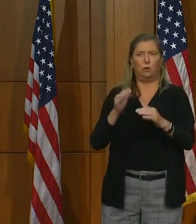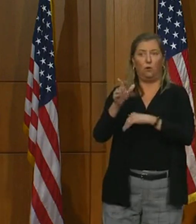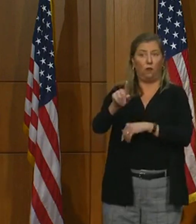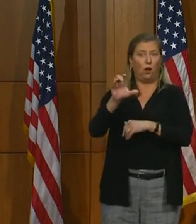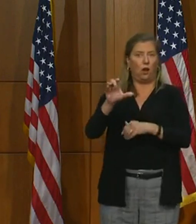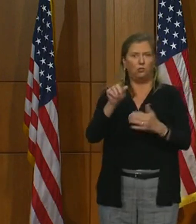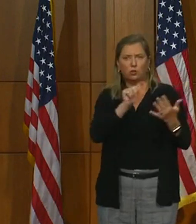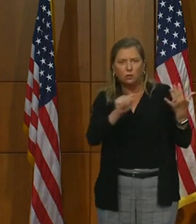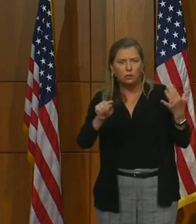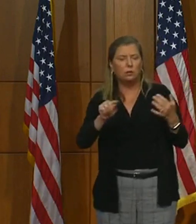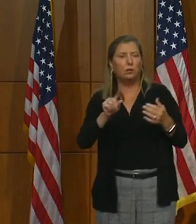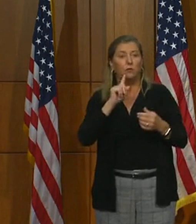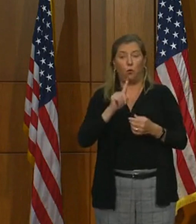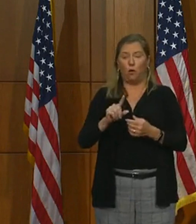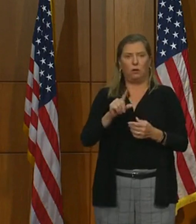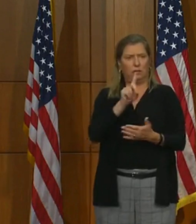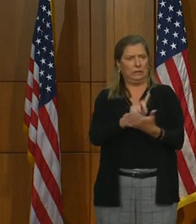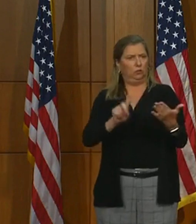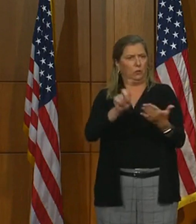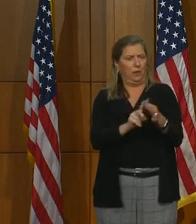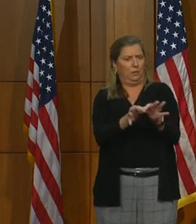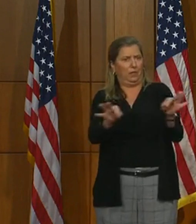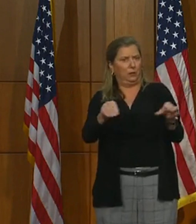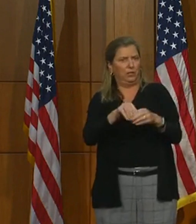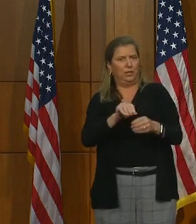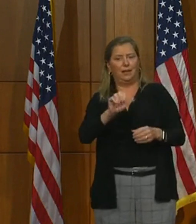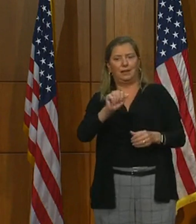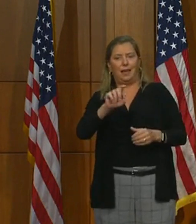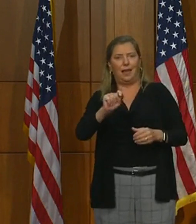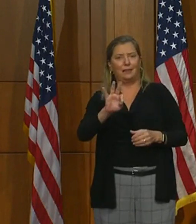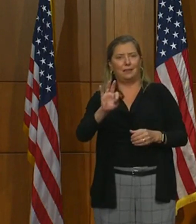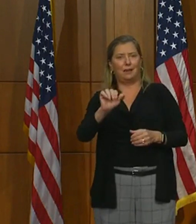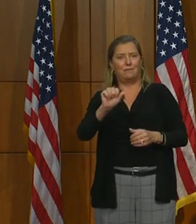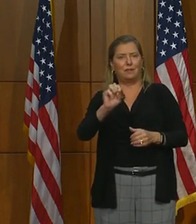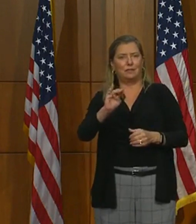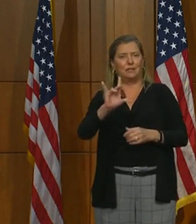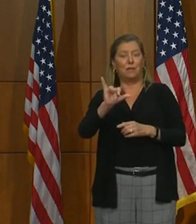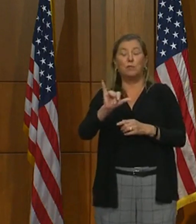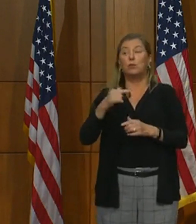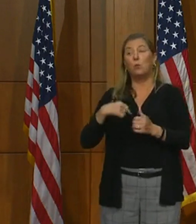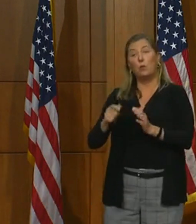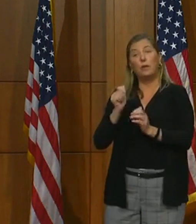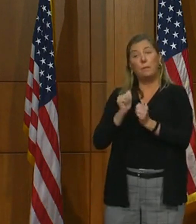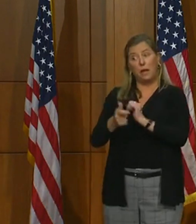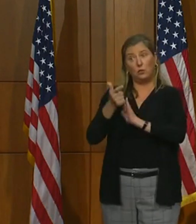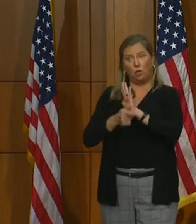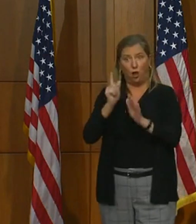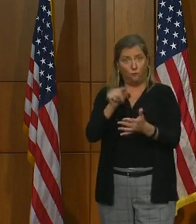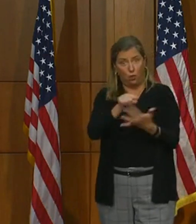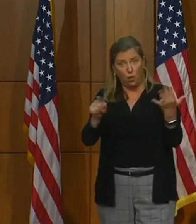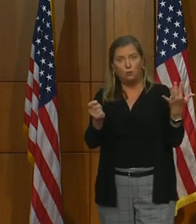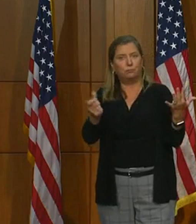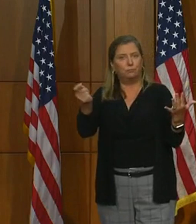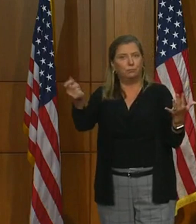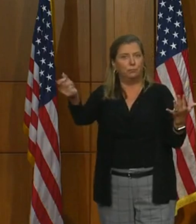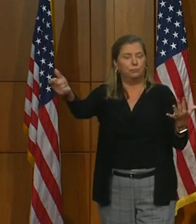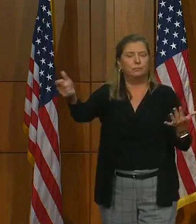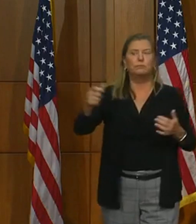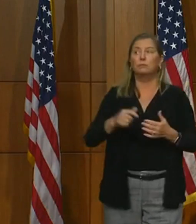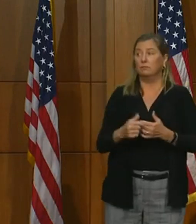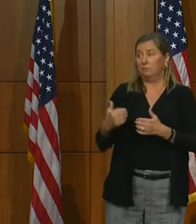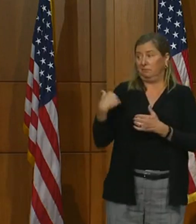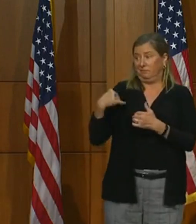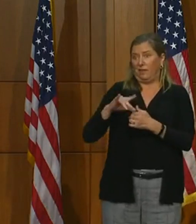language in the acts of assembly, and we passed legislation to remove it. Earlier this month, I extended that